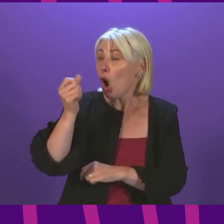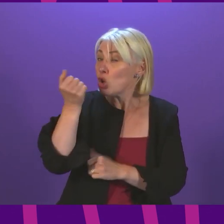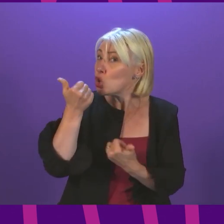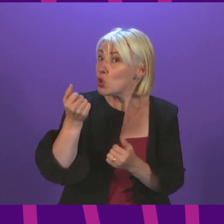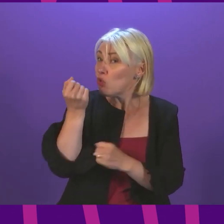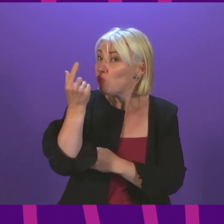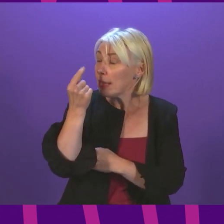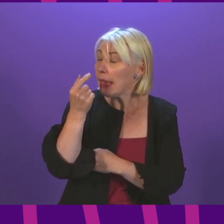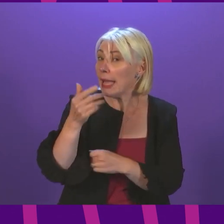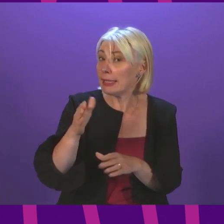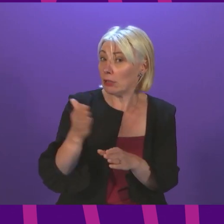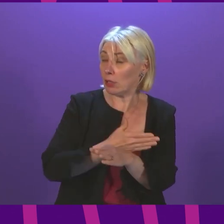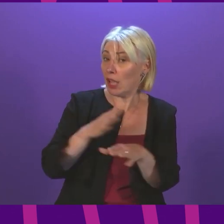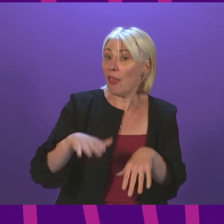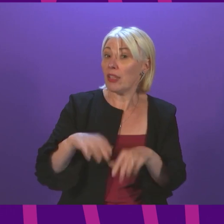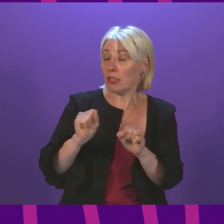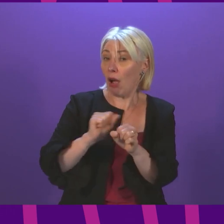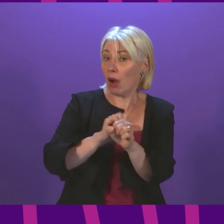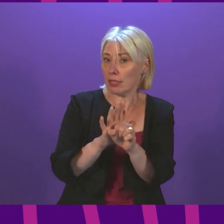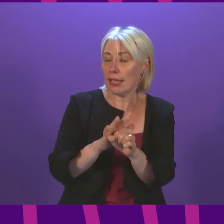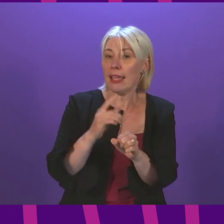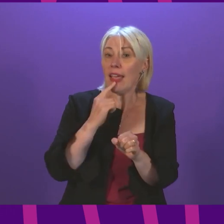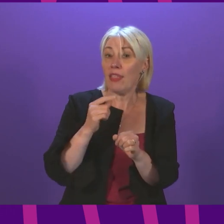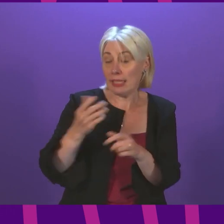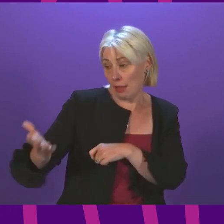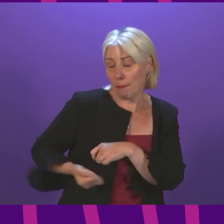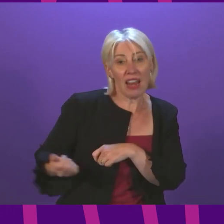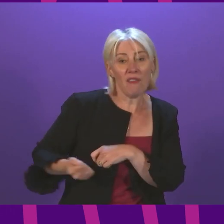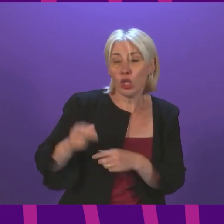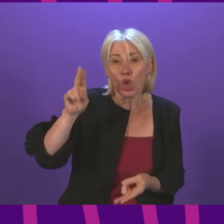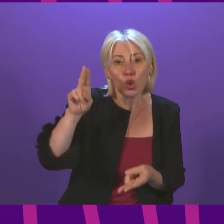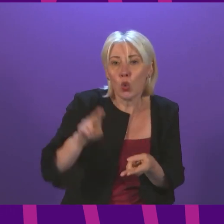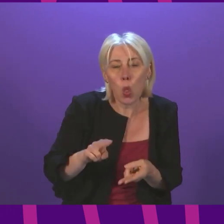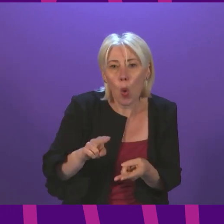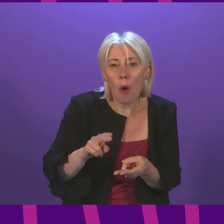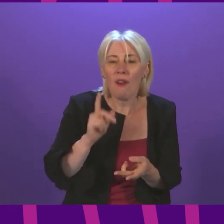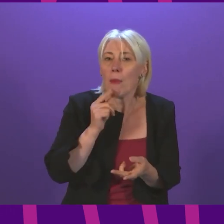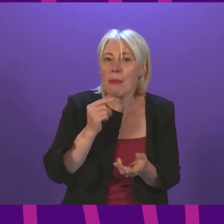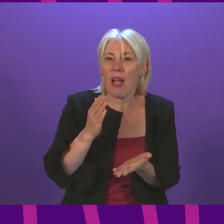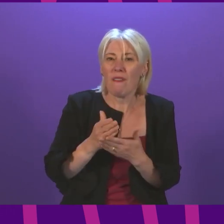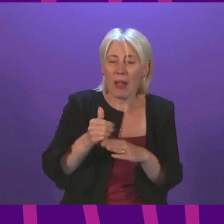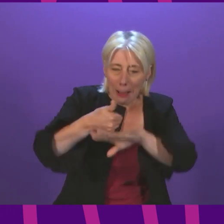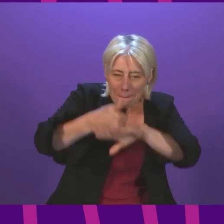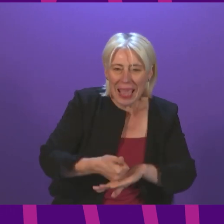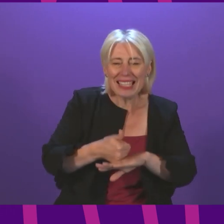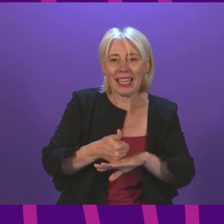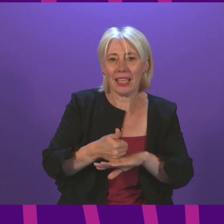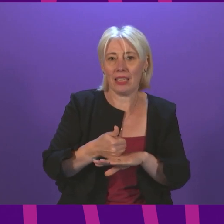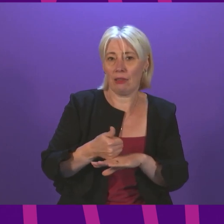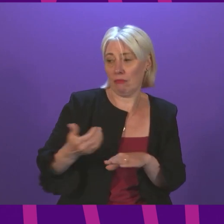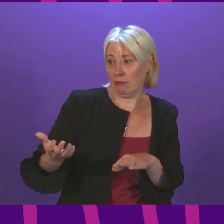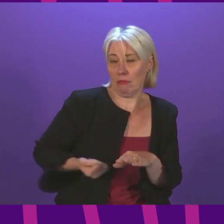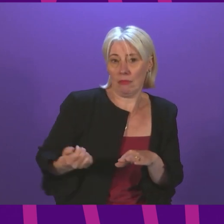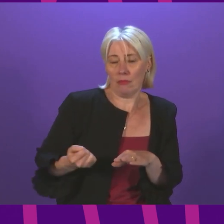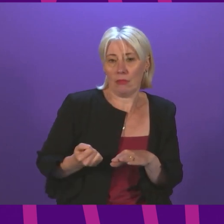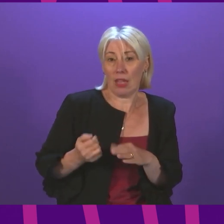pandemic that Social Security levels were simply too low for people to afford to even the bare essentials, and they brought in the £20 uplift.